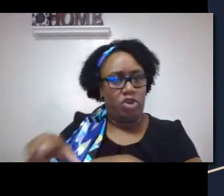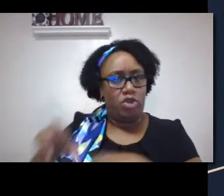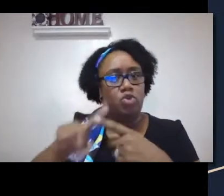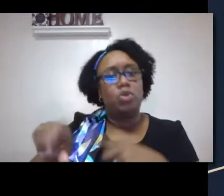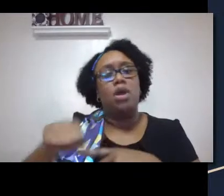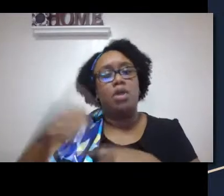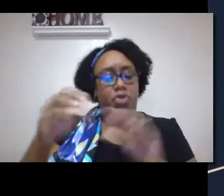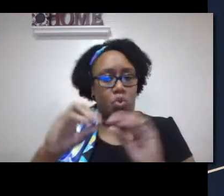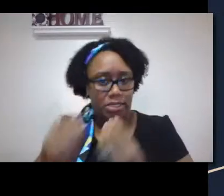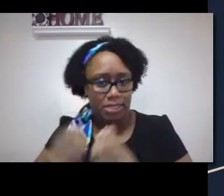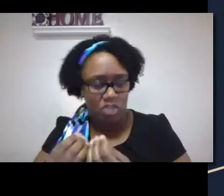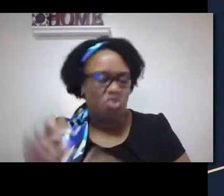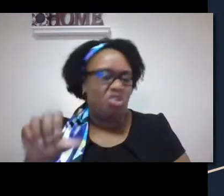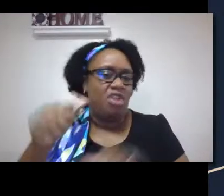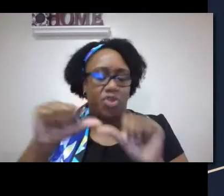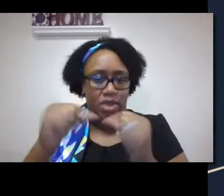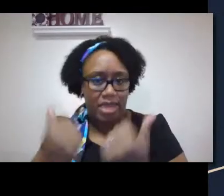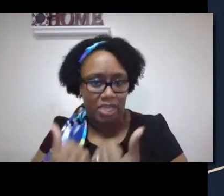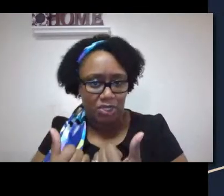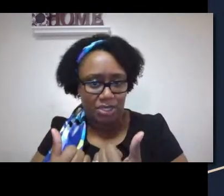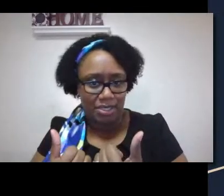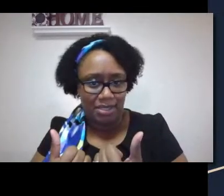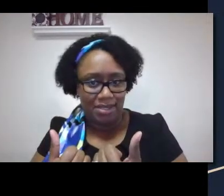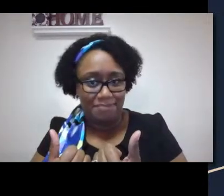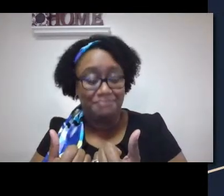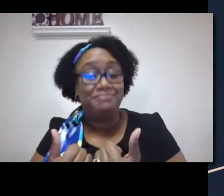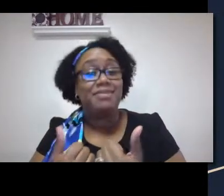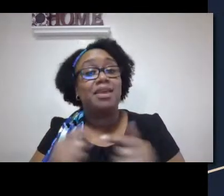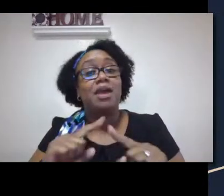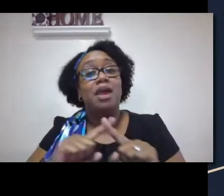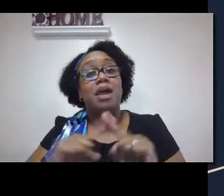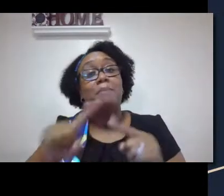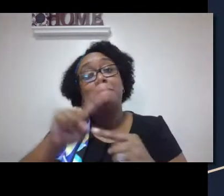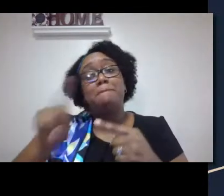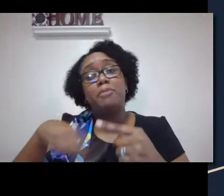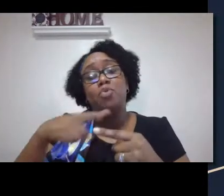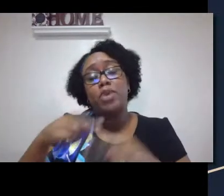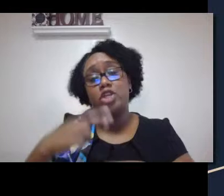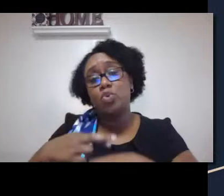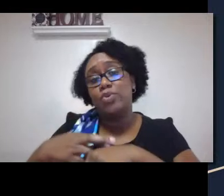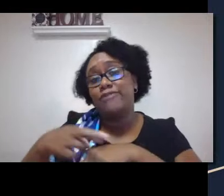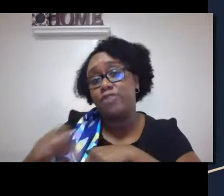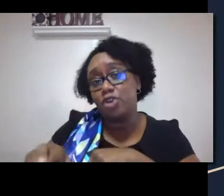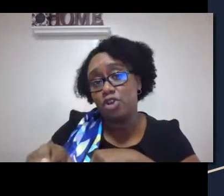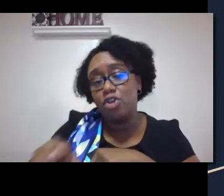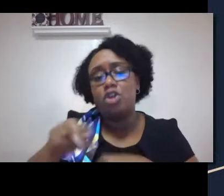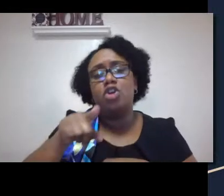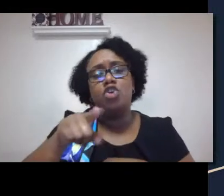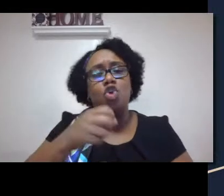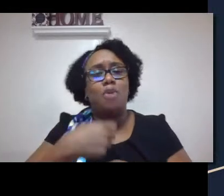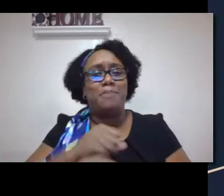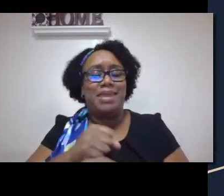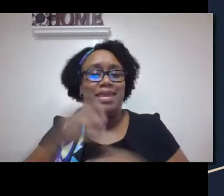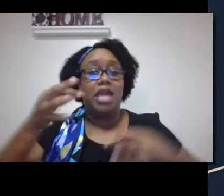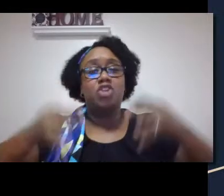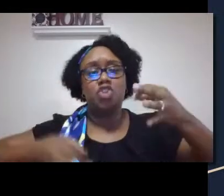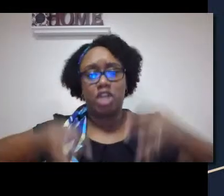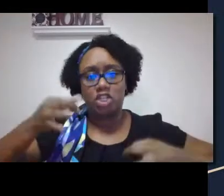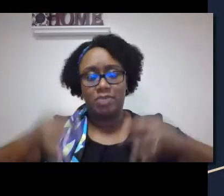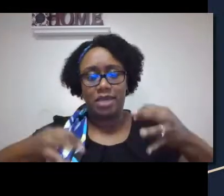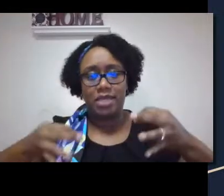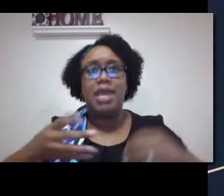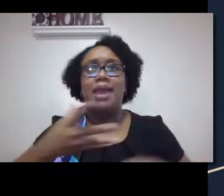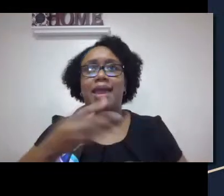And so if parents express an interest in learning, they get referred to another agency, another community-based organization.